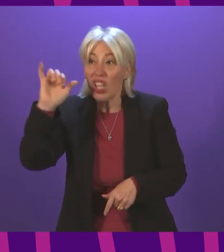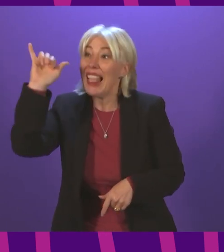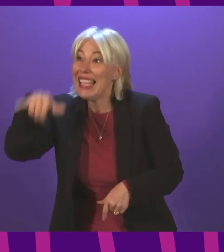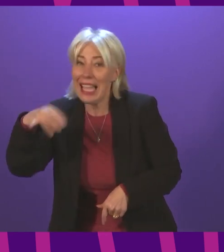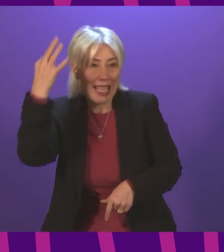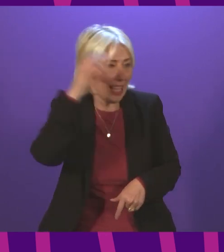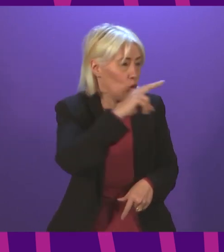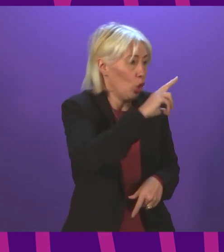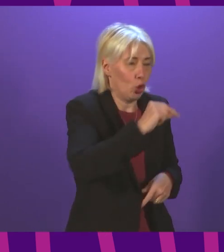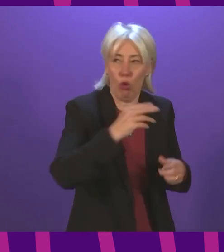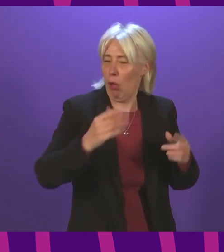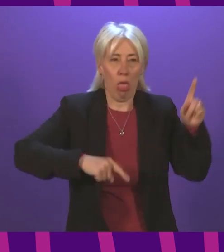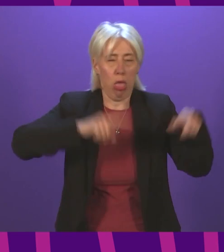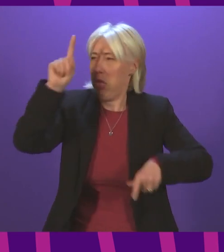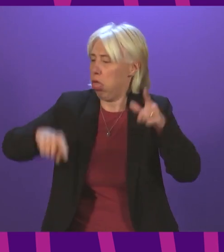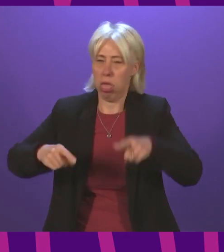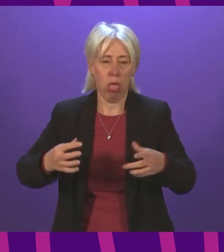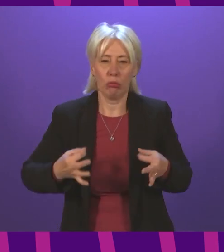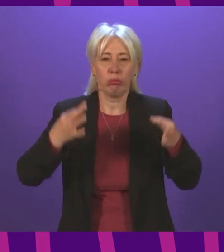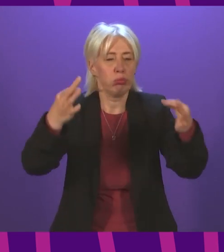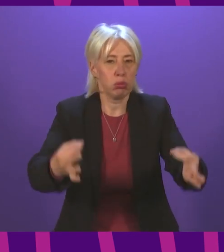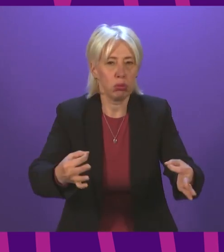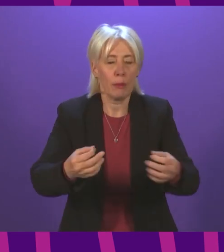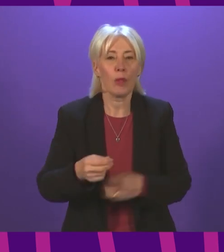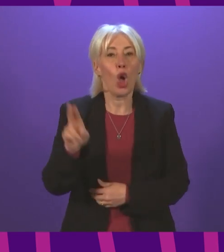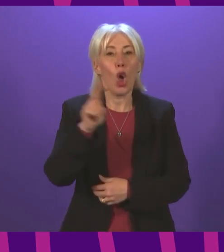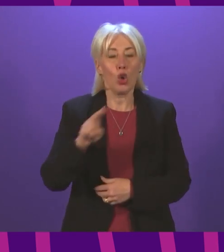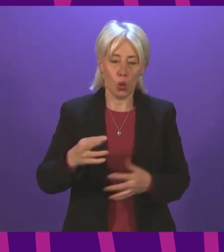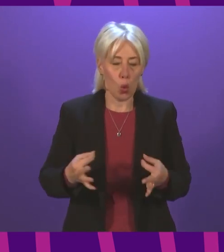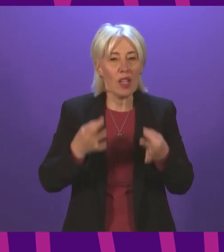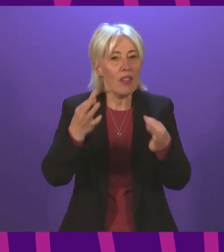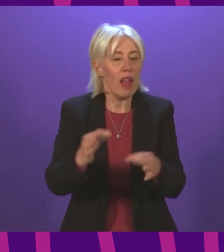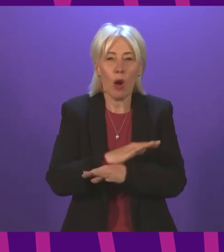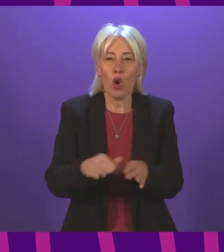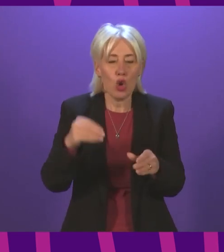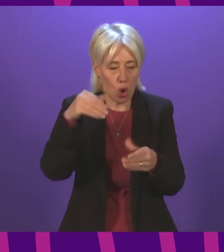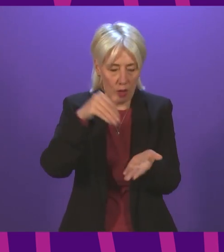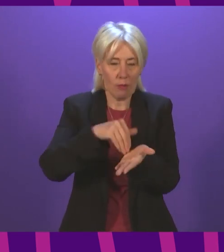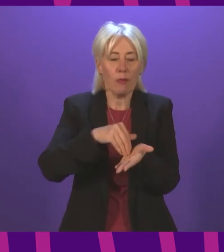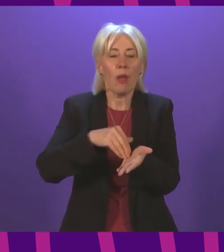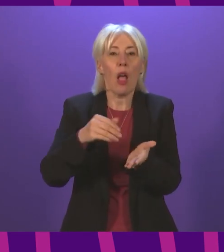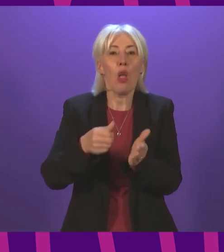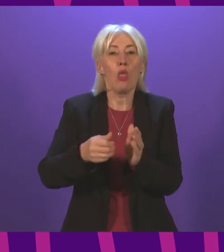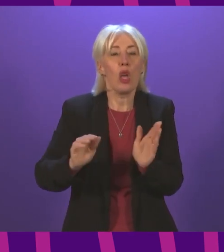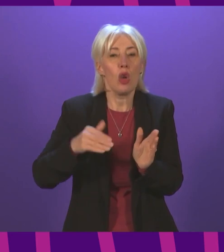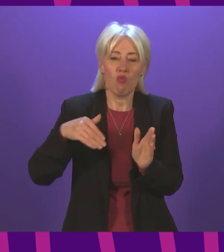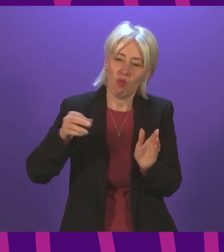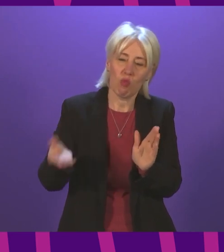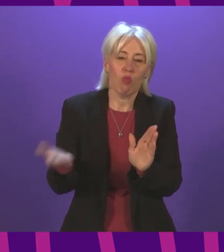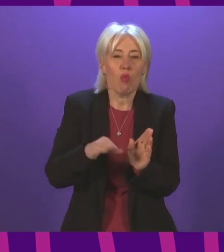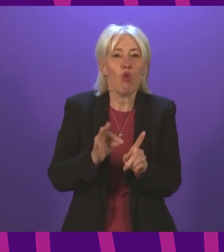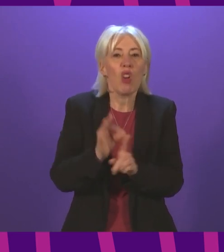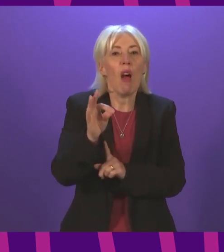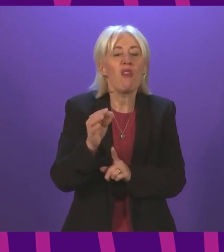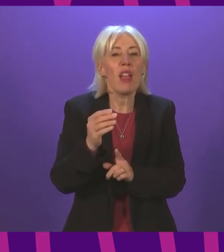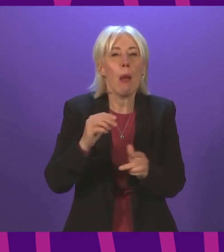start school one year later. School deferrals were not even mentioned as part of the Scottish Government's recovery plan. First Minister, why has the